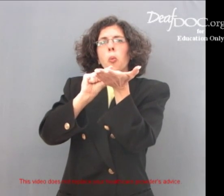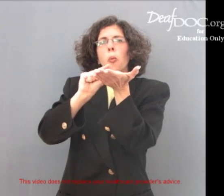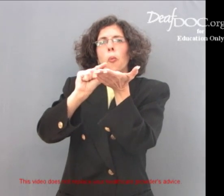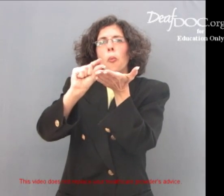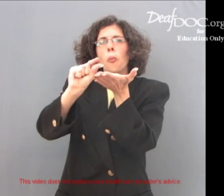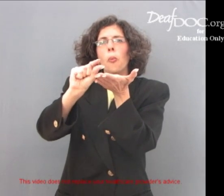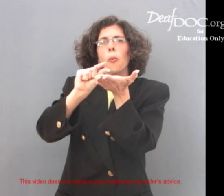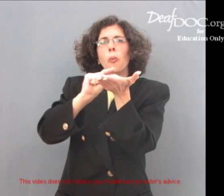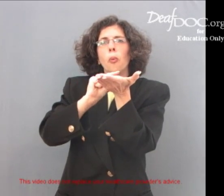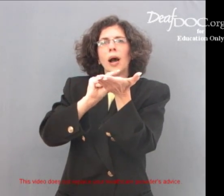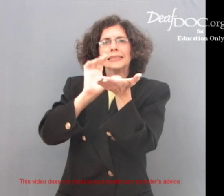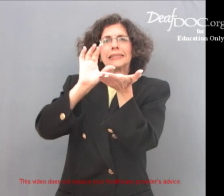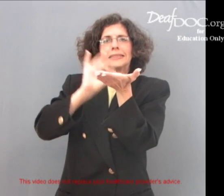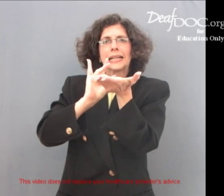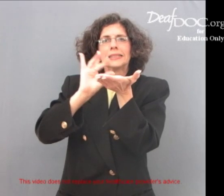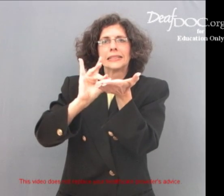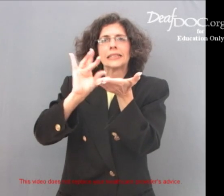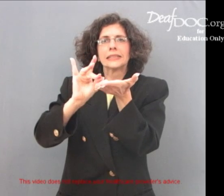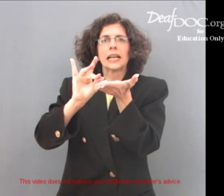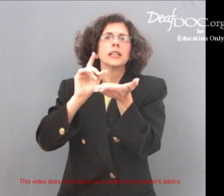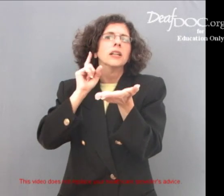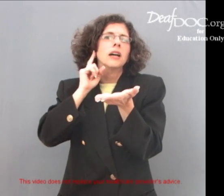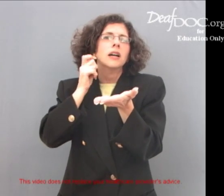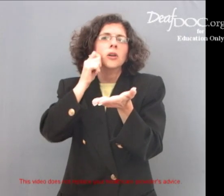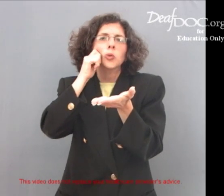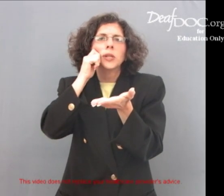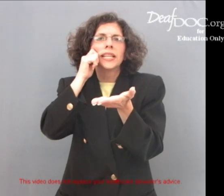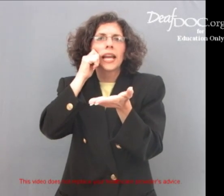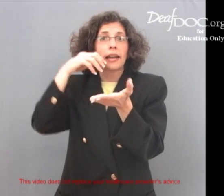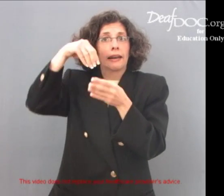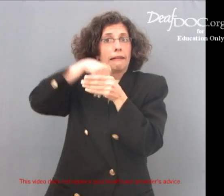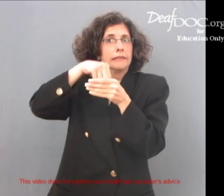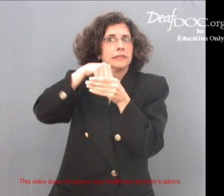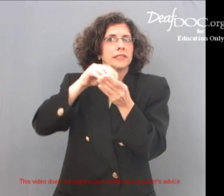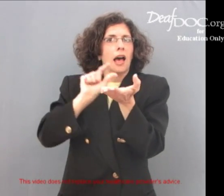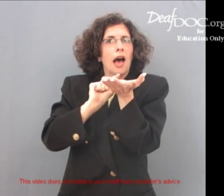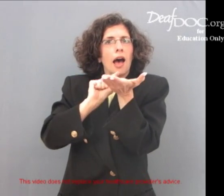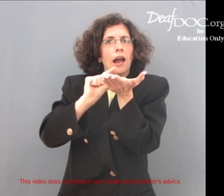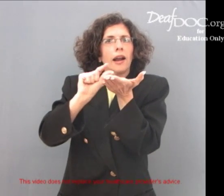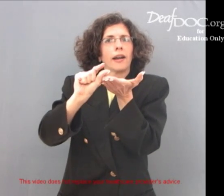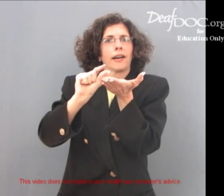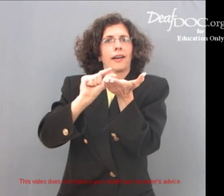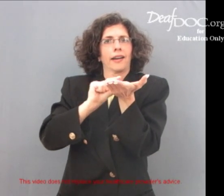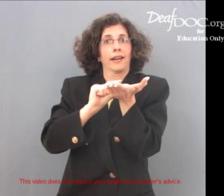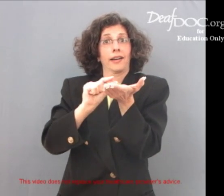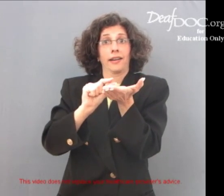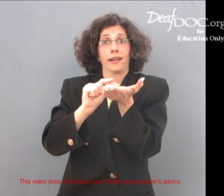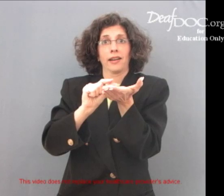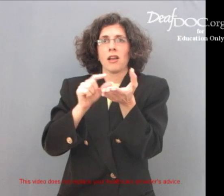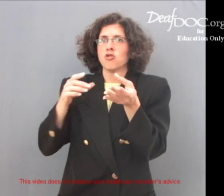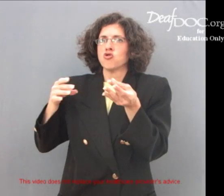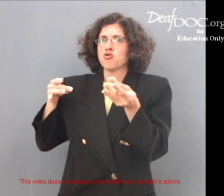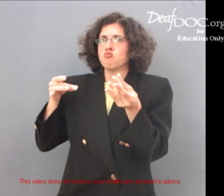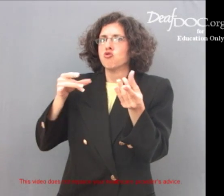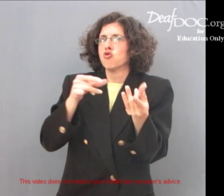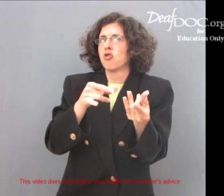wax adheres to the skin inside the canal and creates a